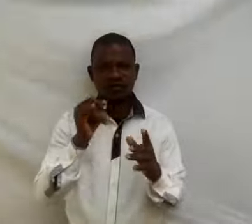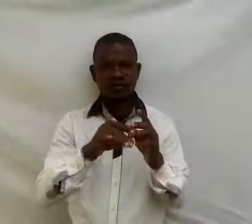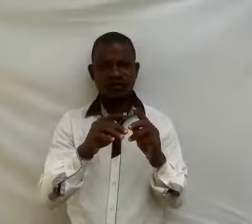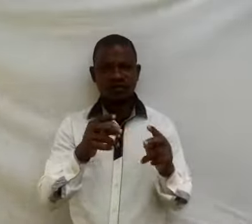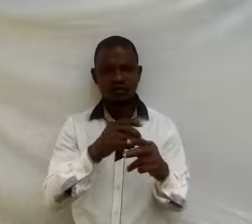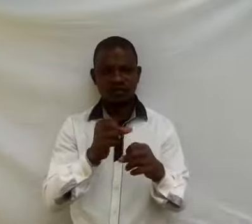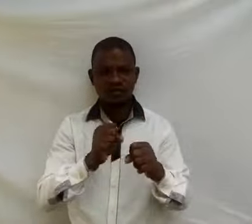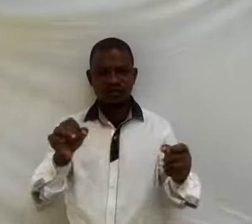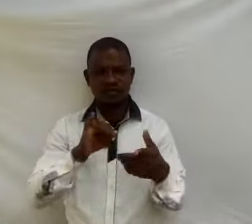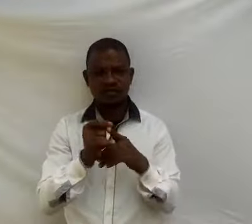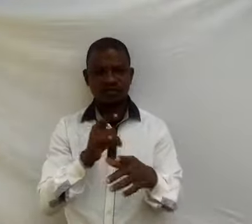stress.